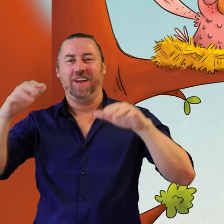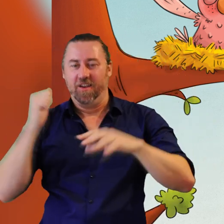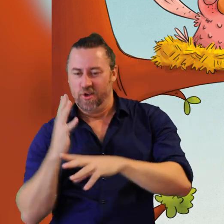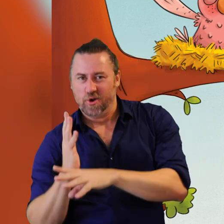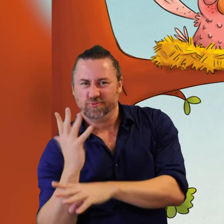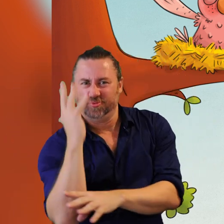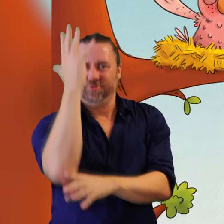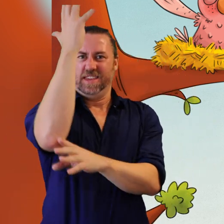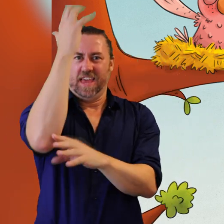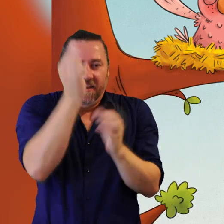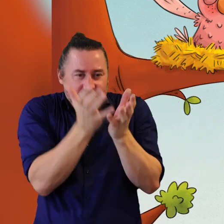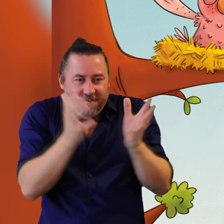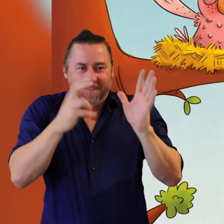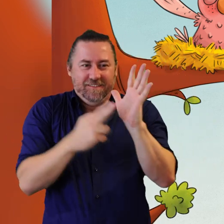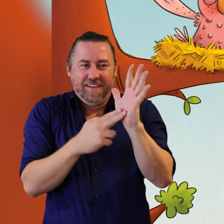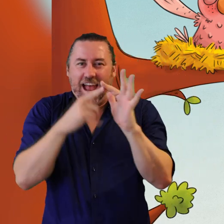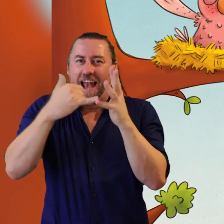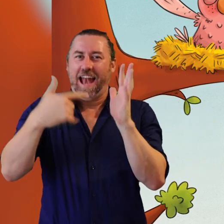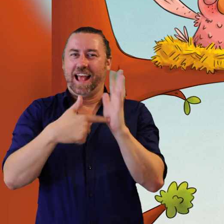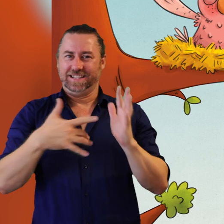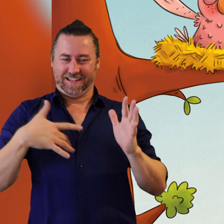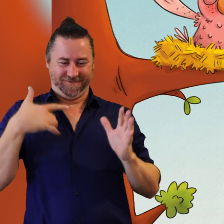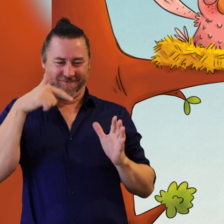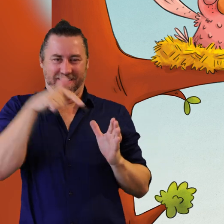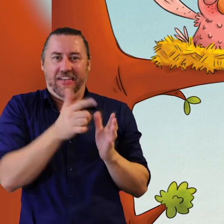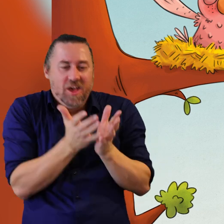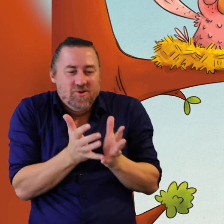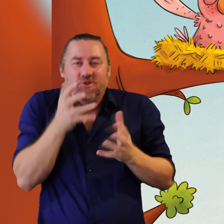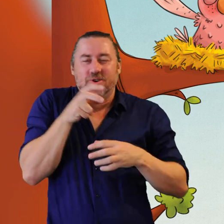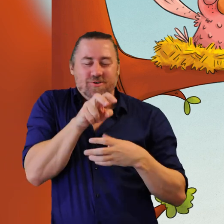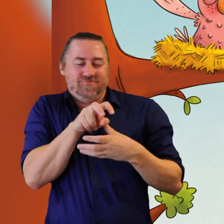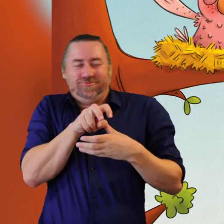tall tree near a forest. Birdie feels cosy and safe in her nest.